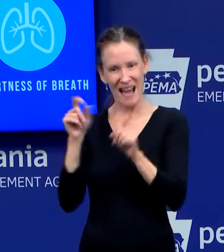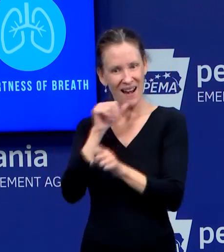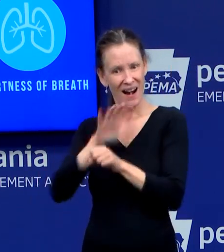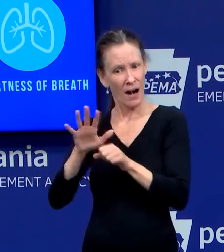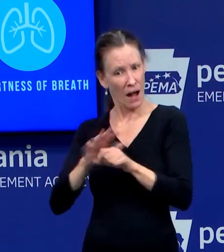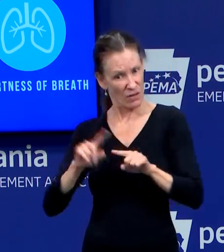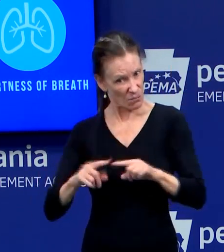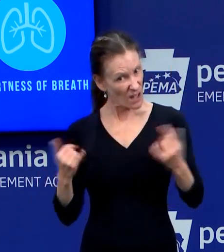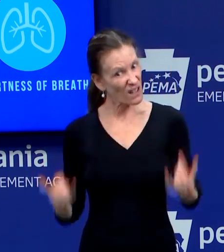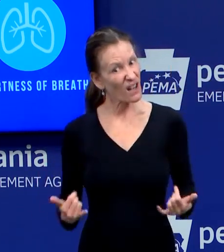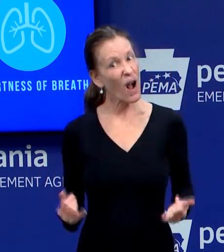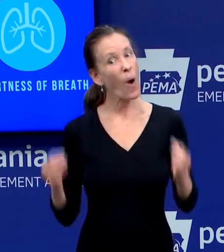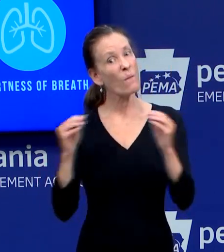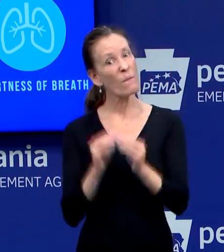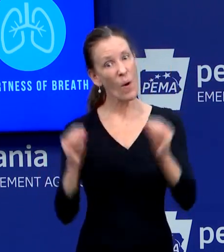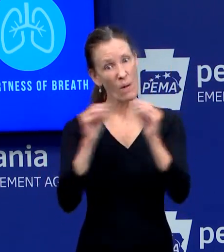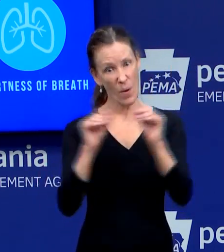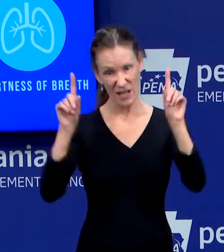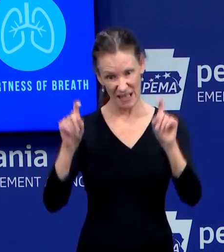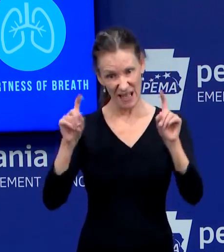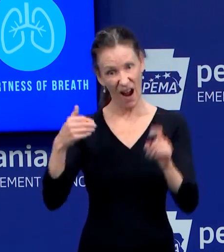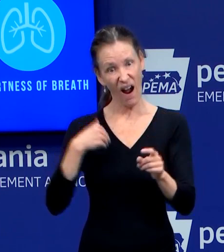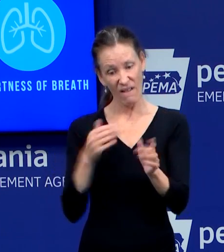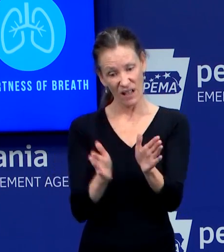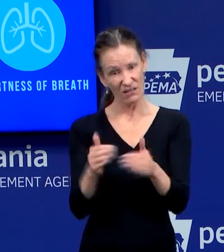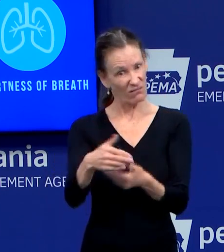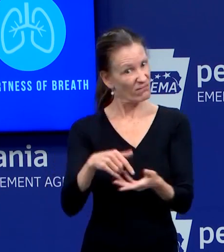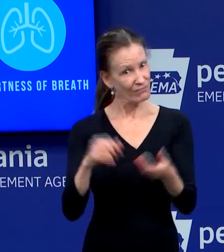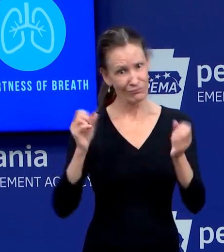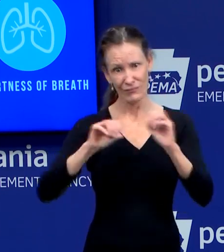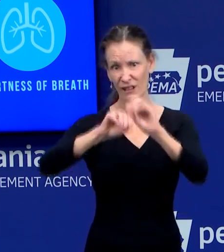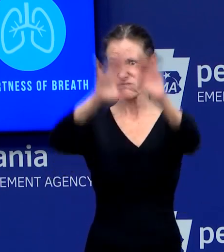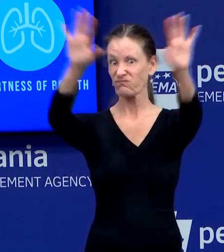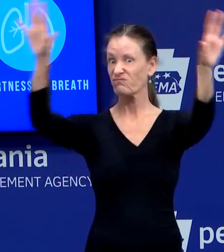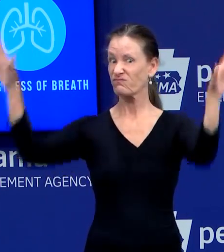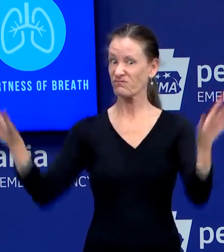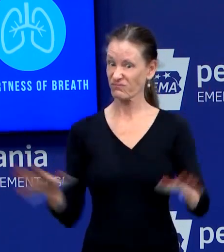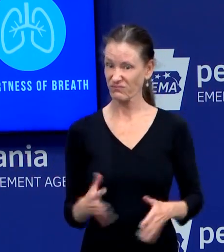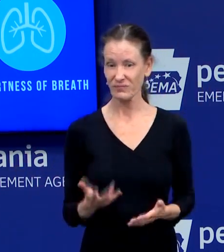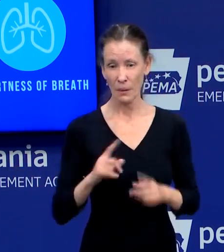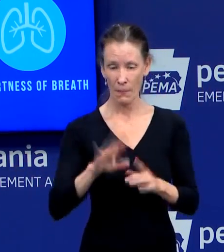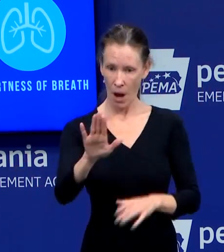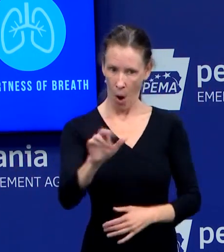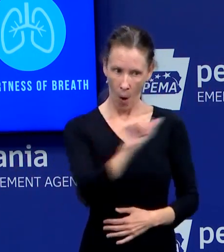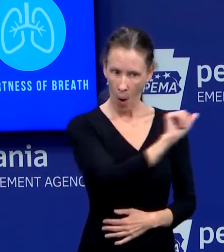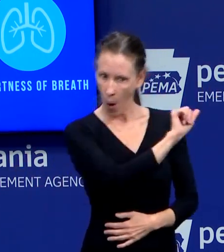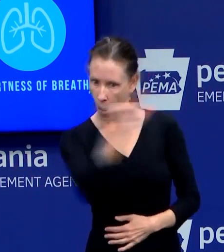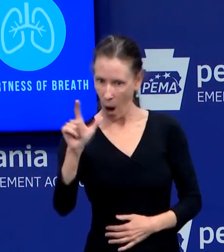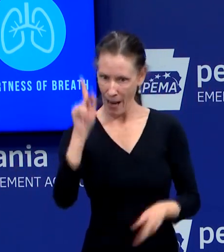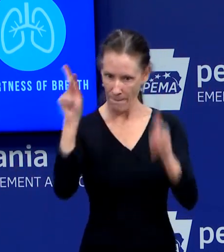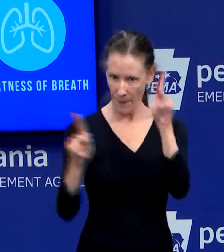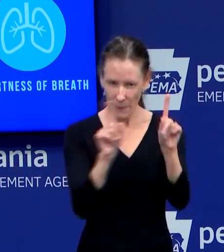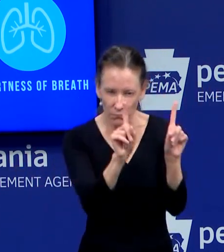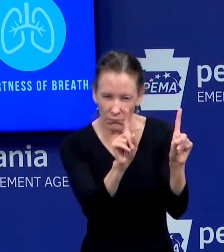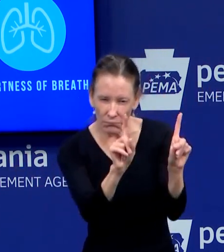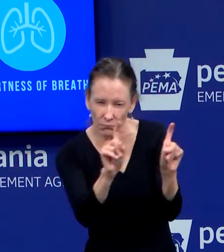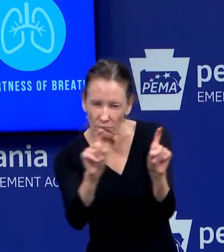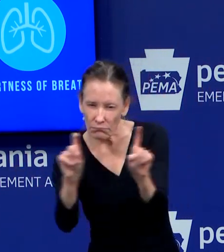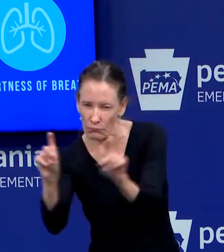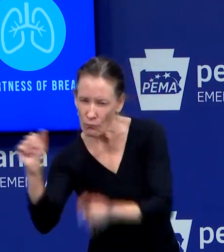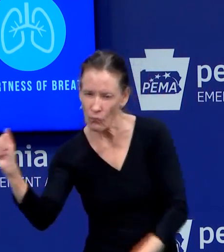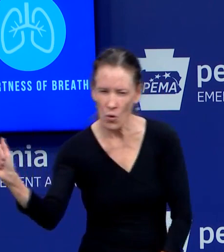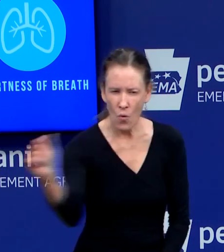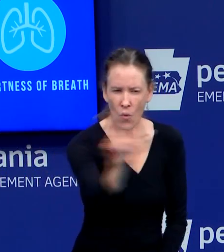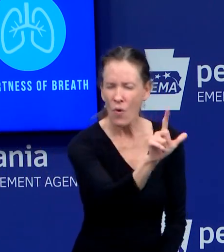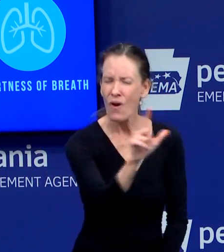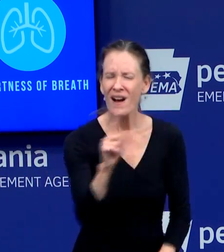place where they could do countrywide population-based testing. And so, I believe, I understand what Dr. Fauci has said, and I think